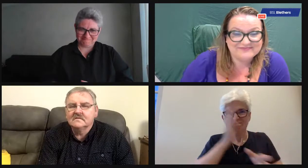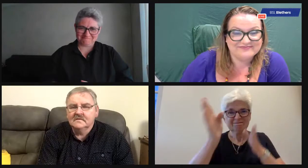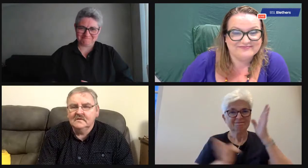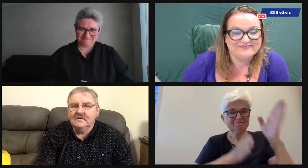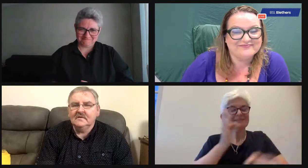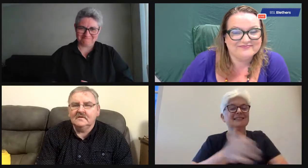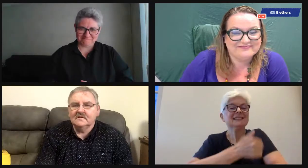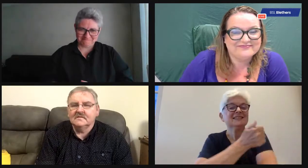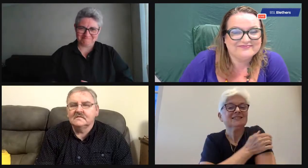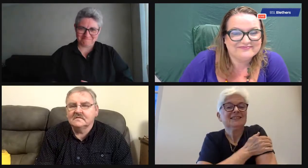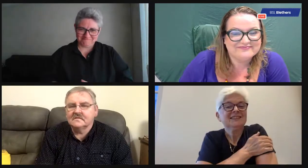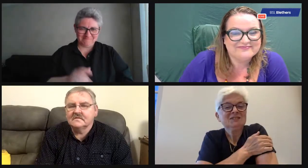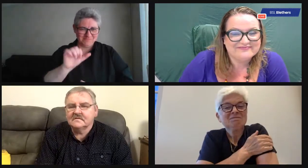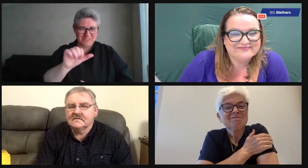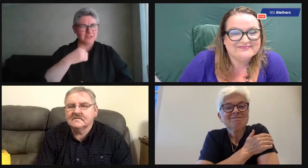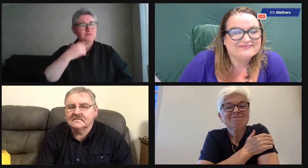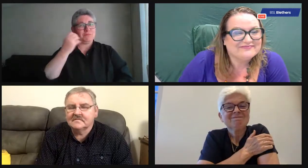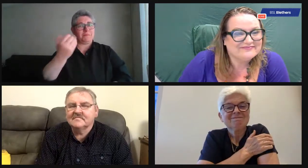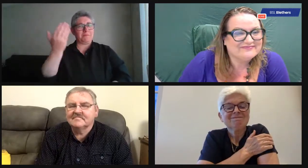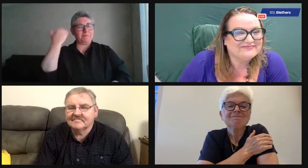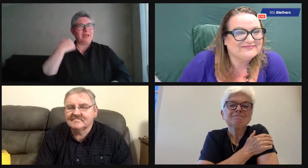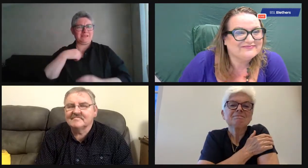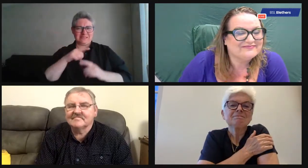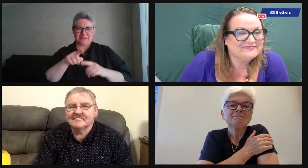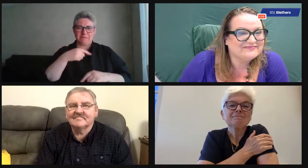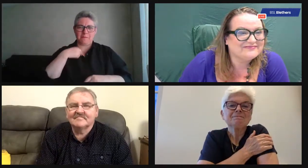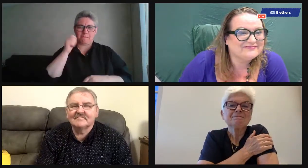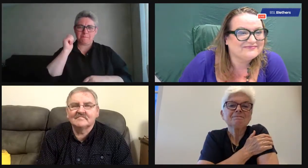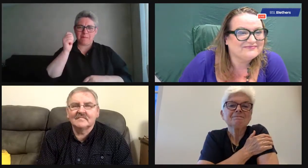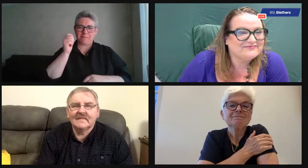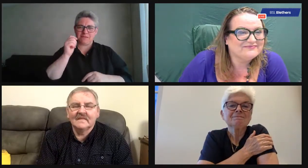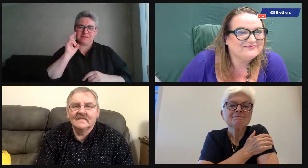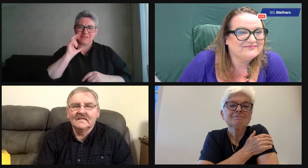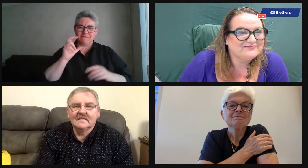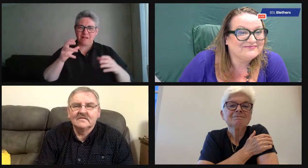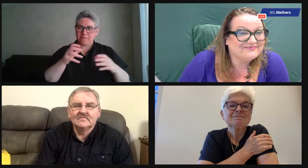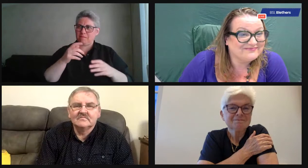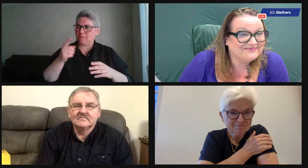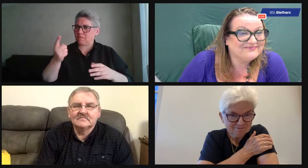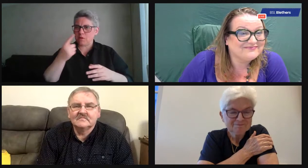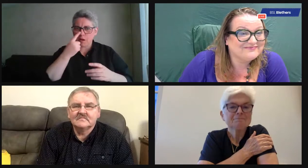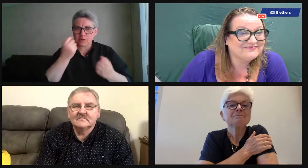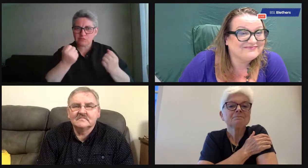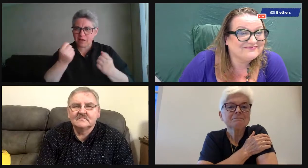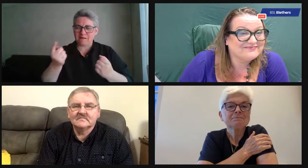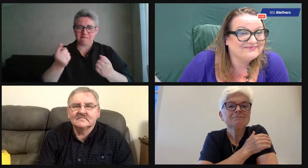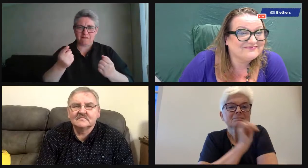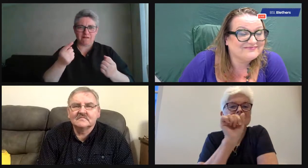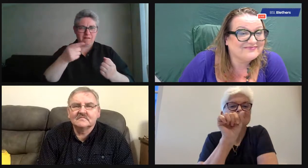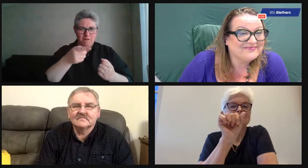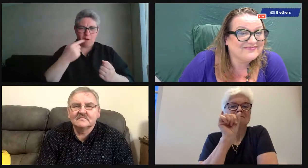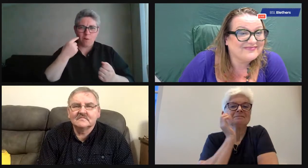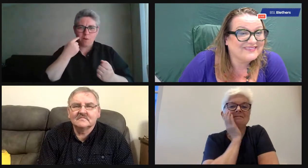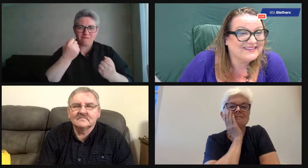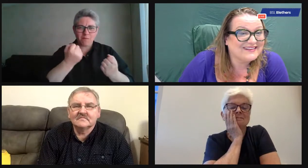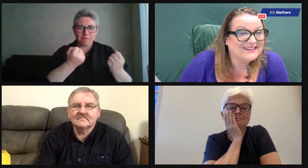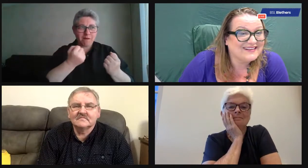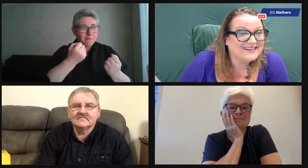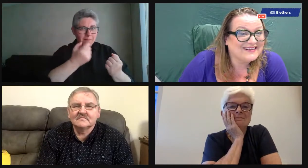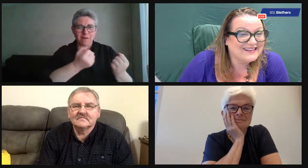sometimes, you know, at weekends, he'd be off in the minibus. wouldn't see him for a while. And so, yeah, I remember badminton